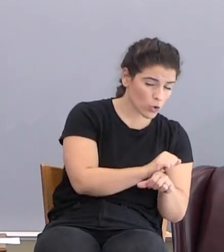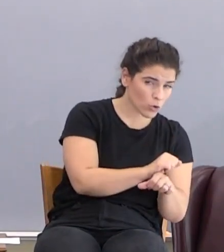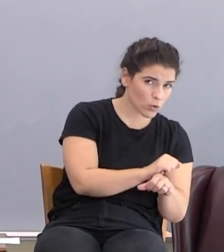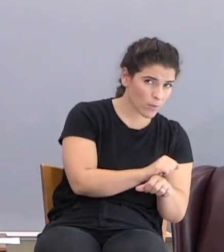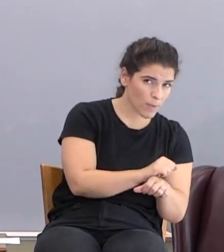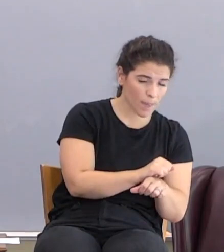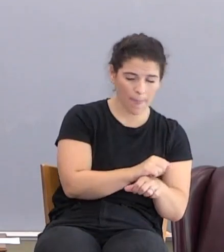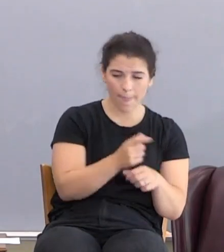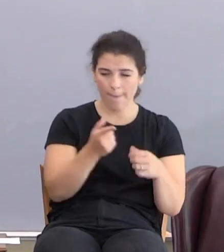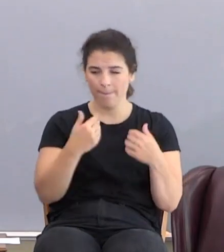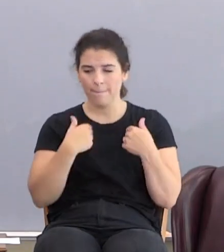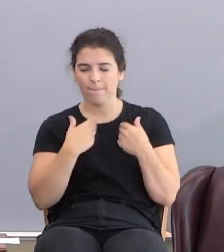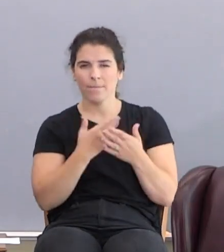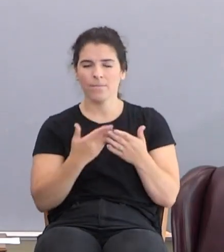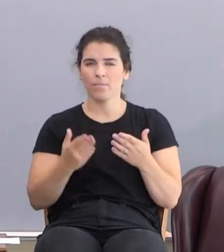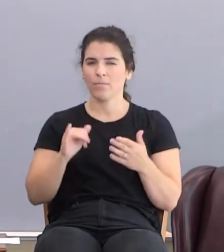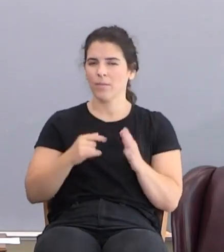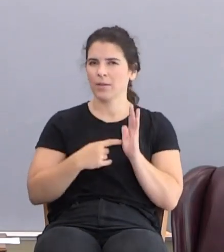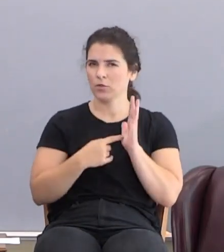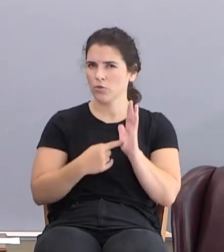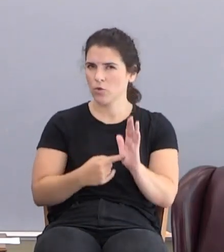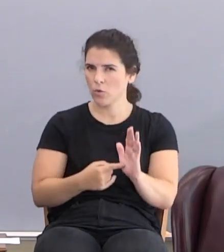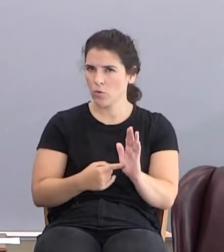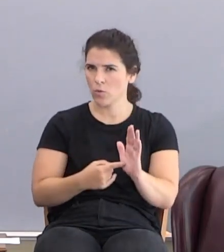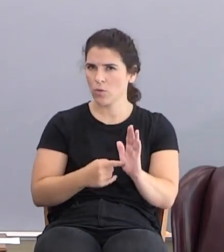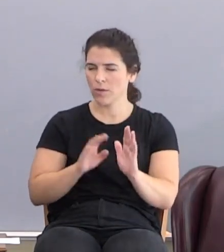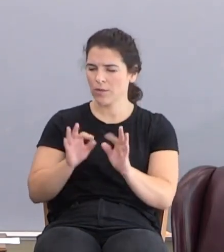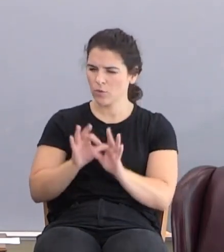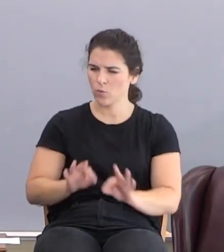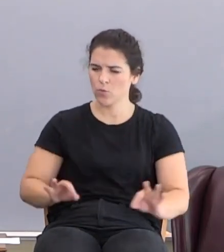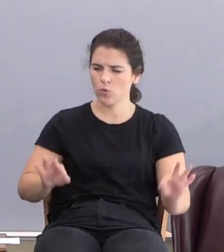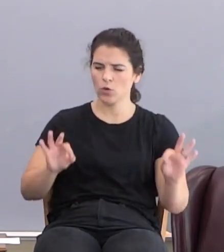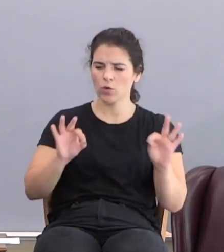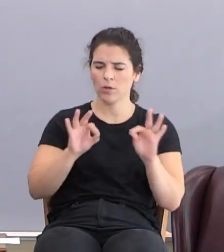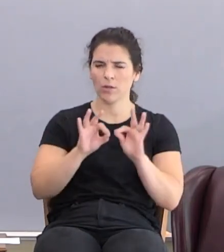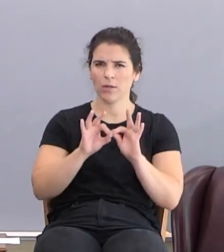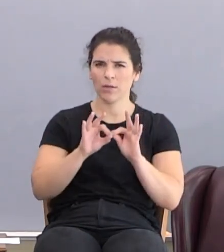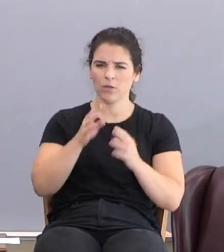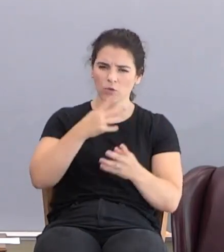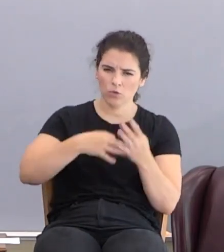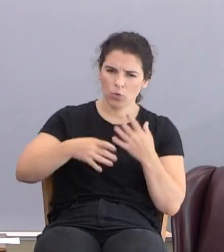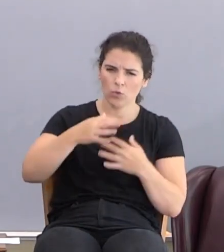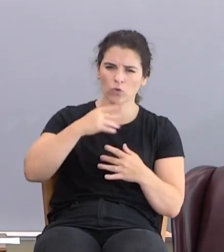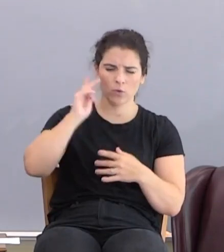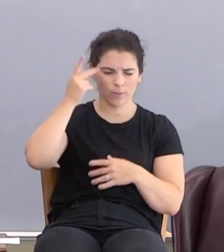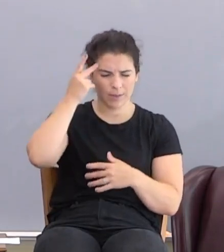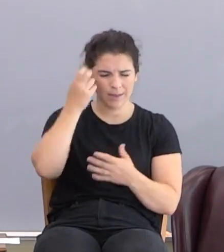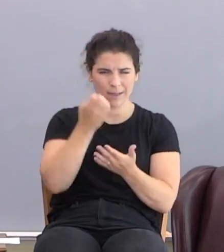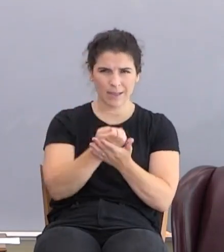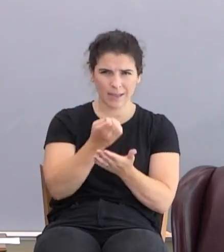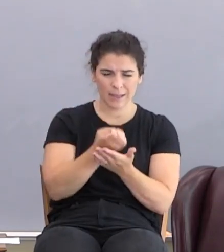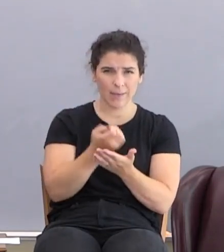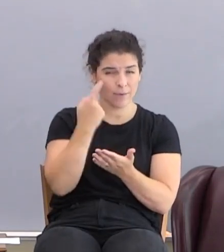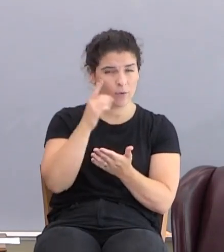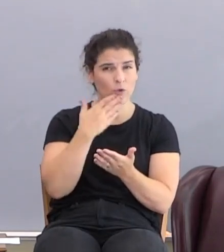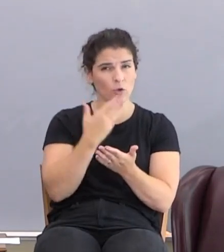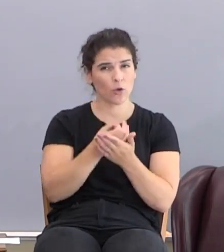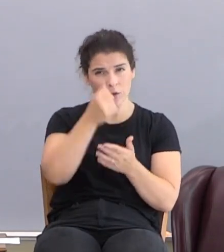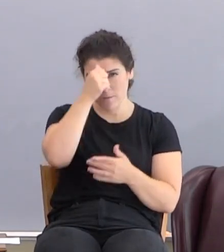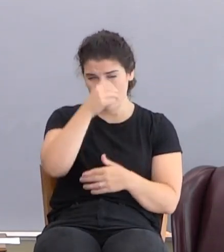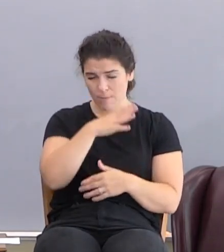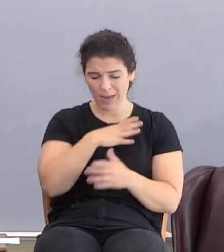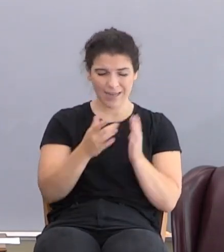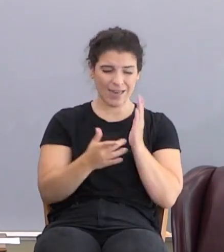He had things that demonstrated his worthiness socially, politically, economically, for the good of mankind,